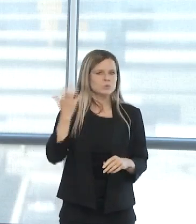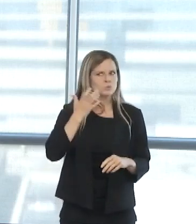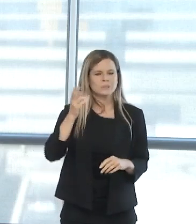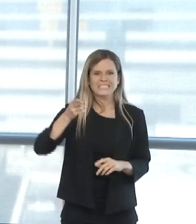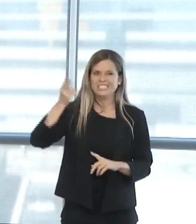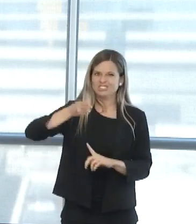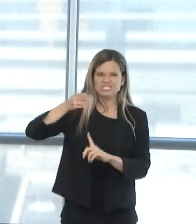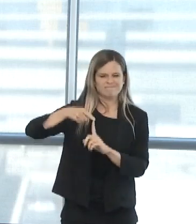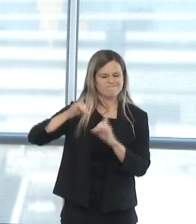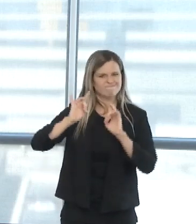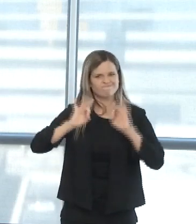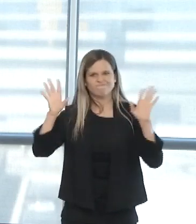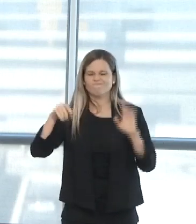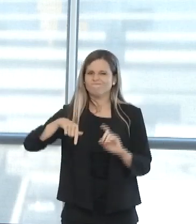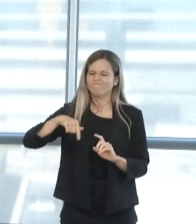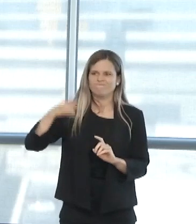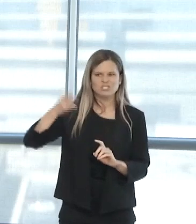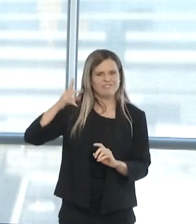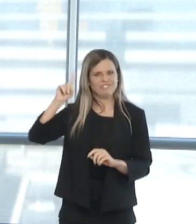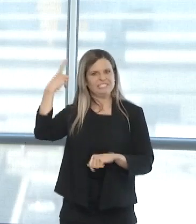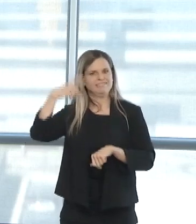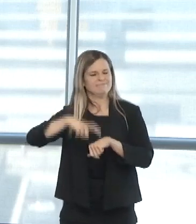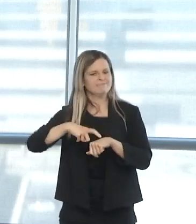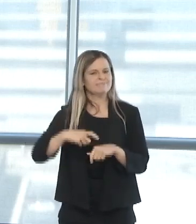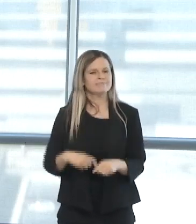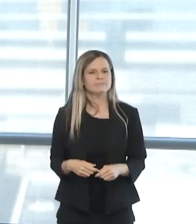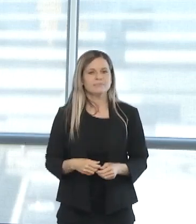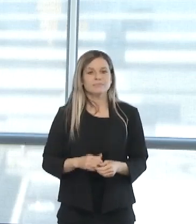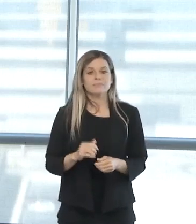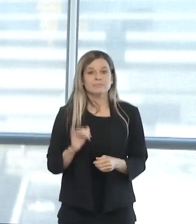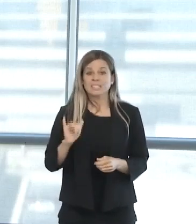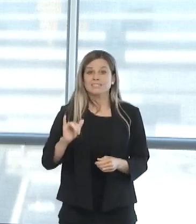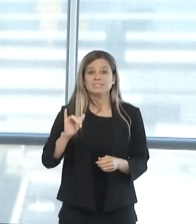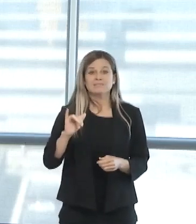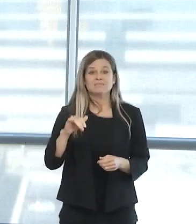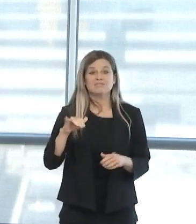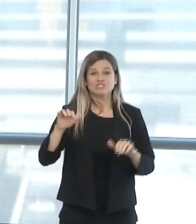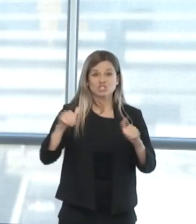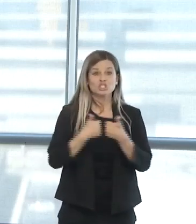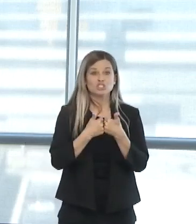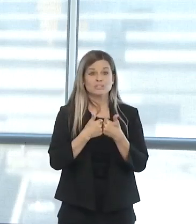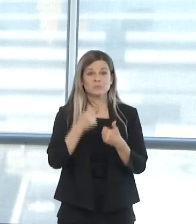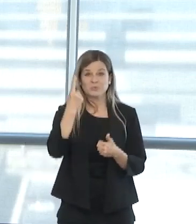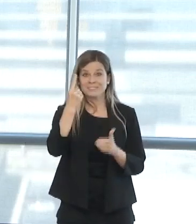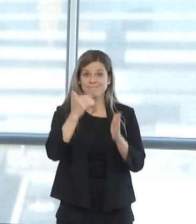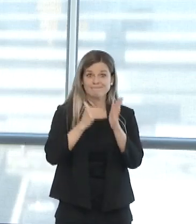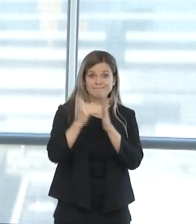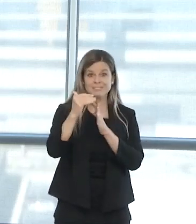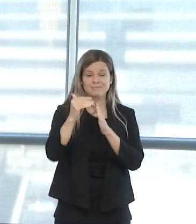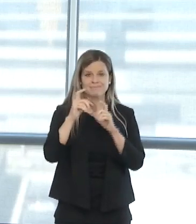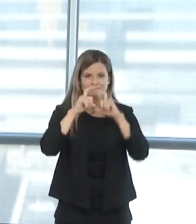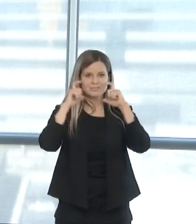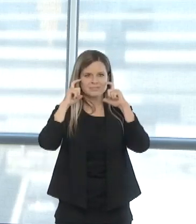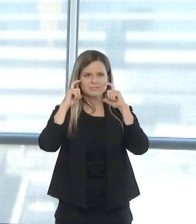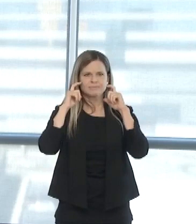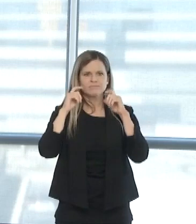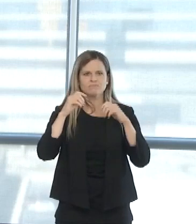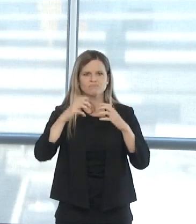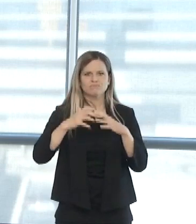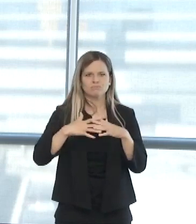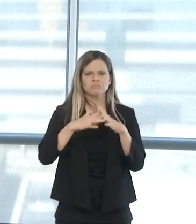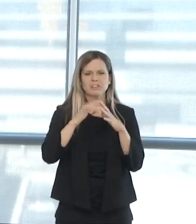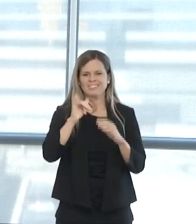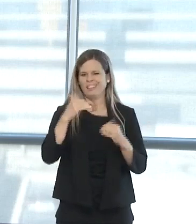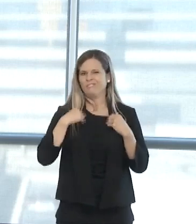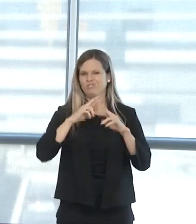As part of the challenge, our One Million Mask Challenge, have launched a website that includes information for manufacturers,